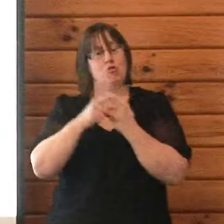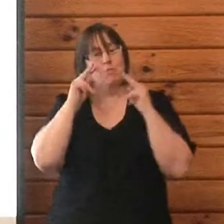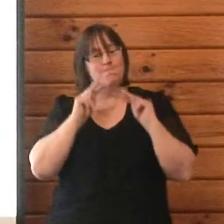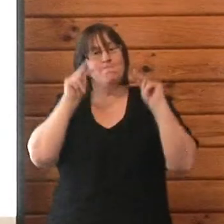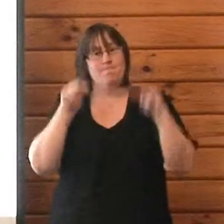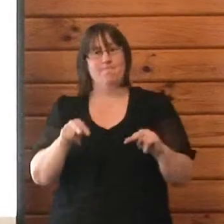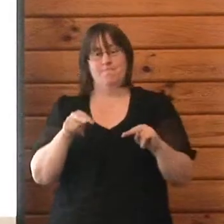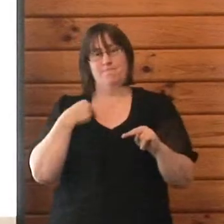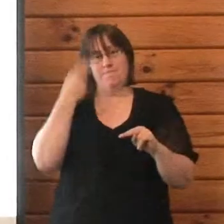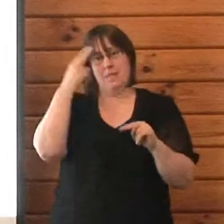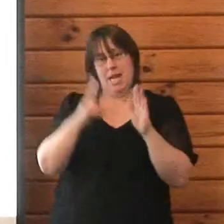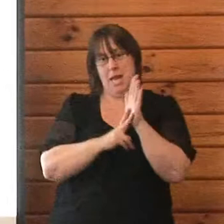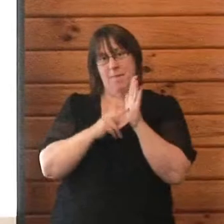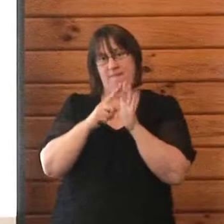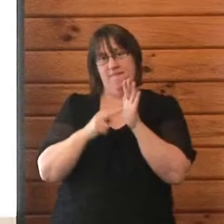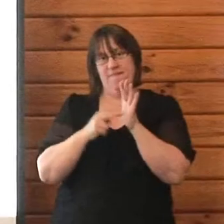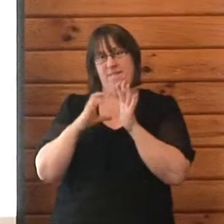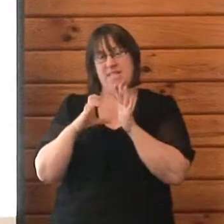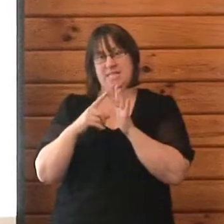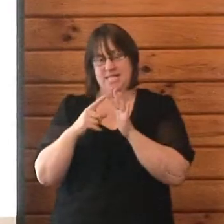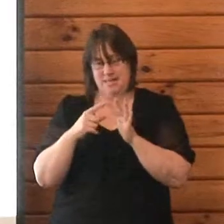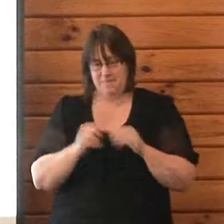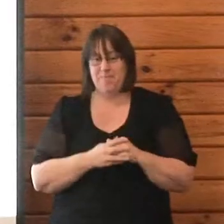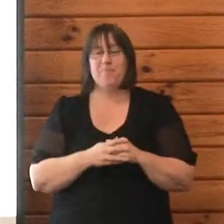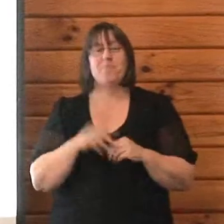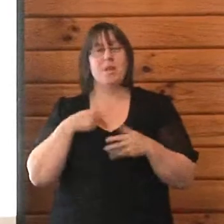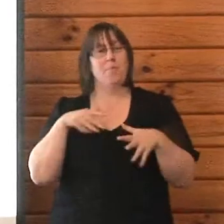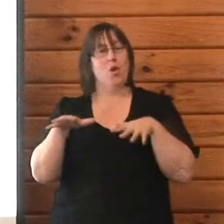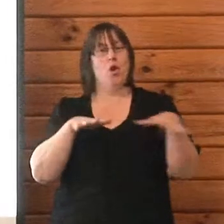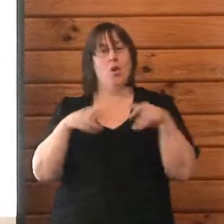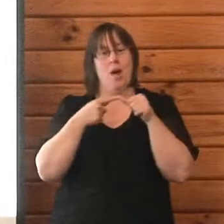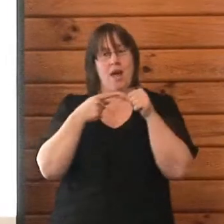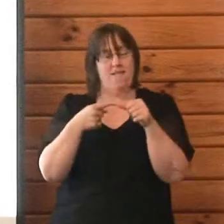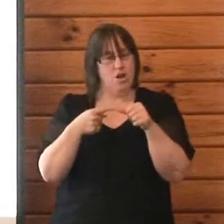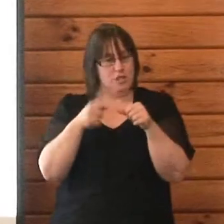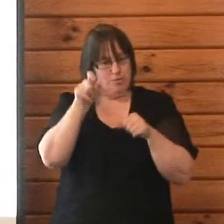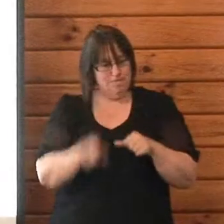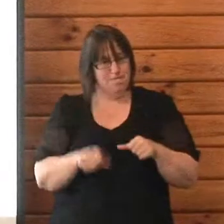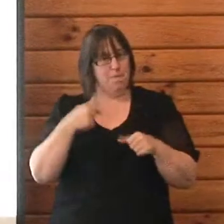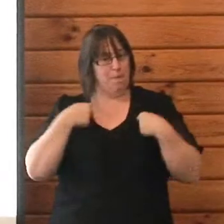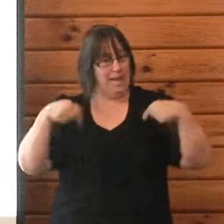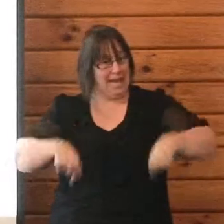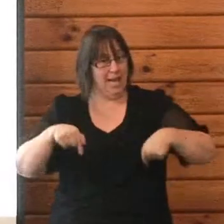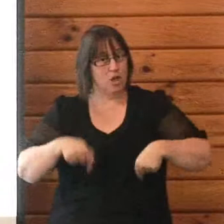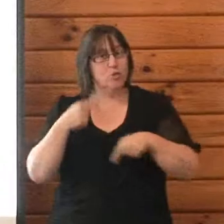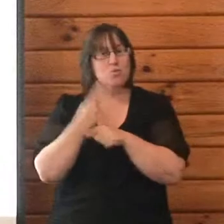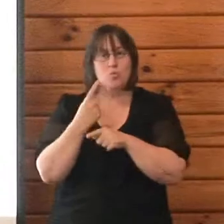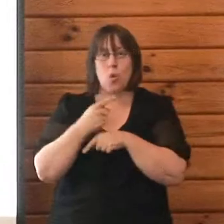the Red Cross Earthquake Recovery Advisor, and I'm here to talk about how Red Cross has been